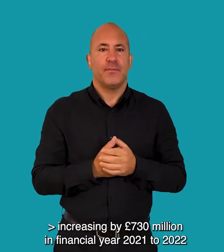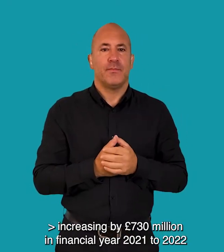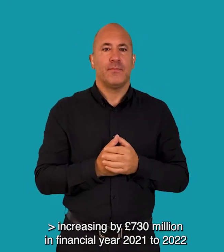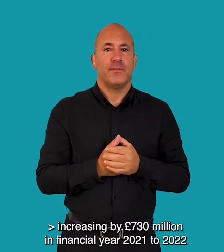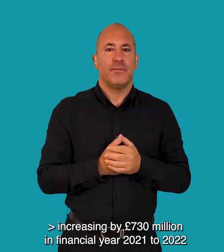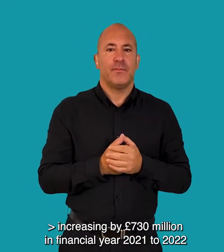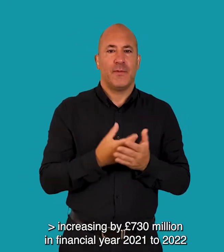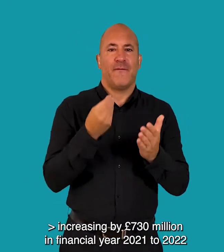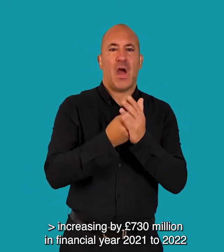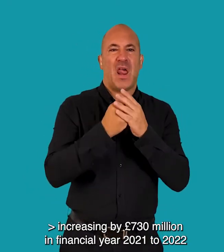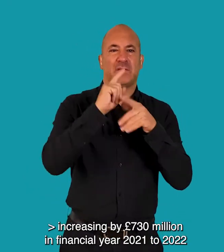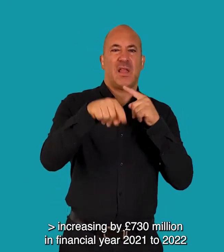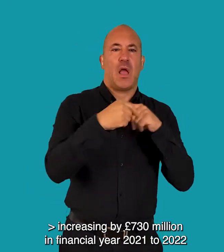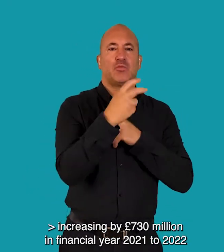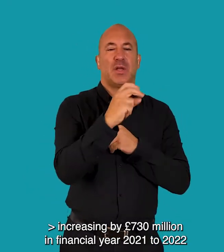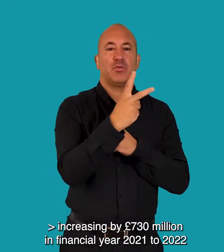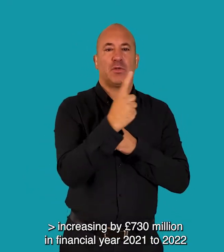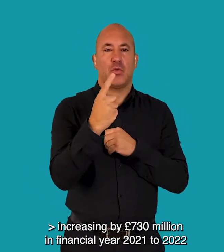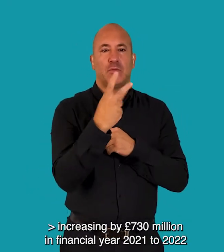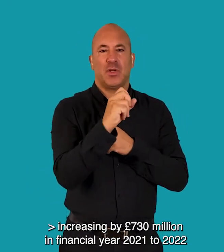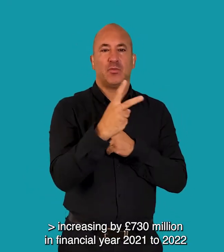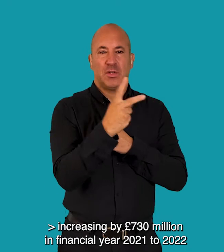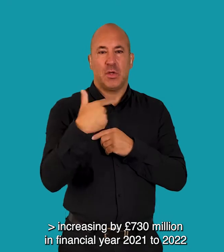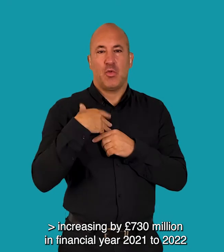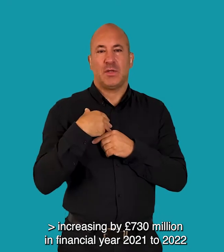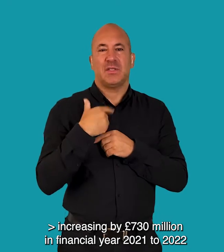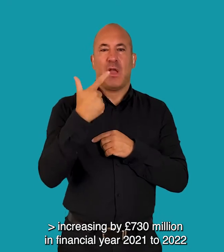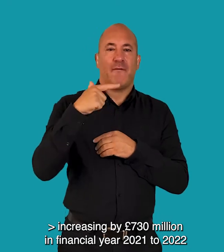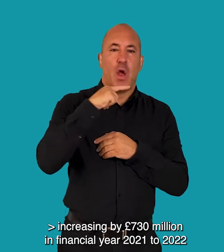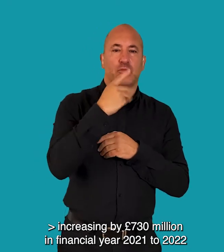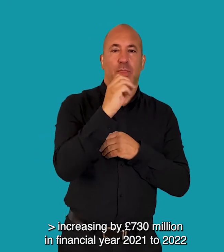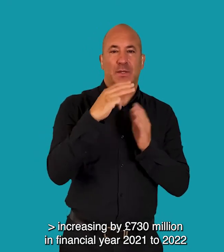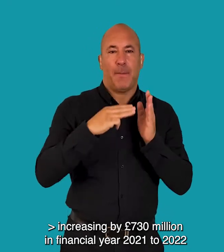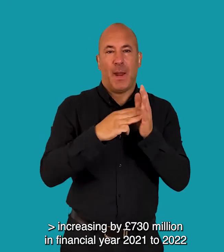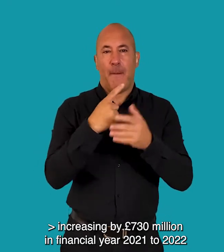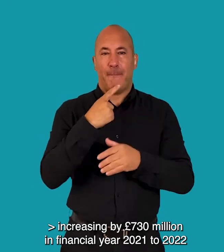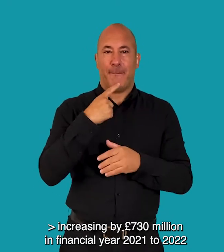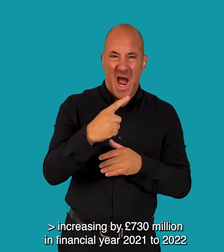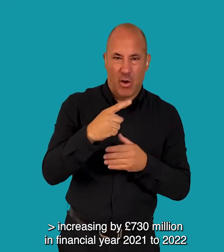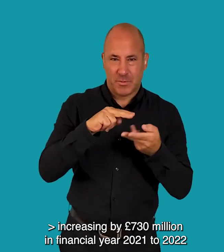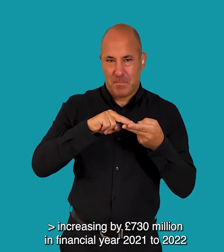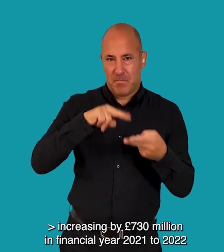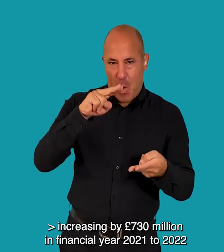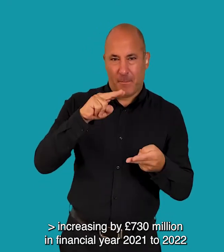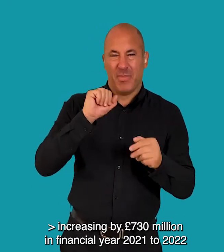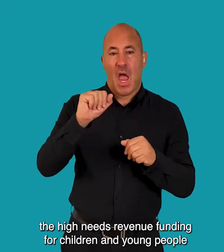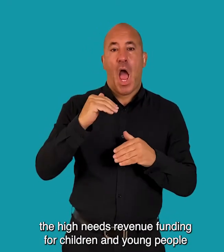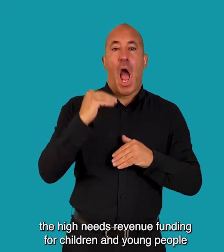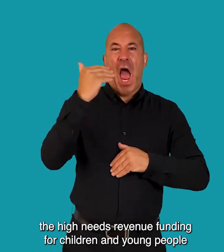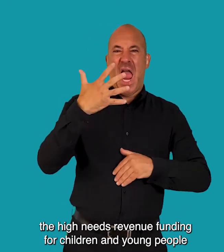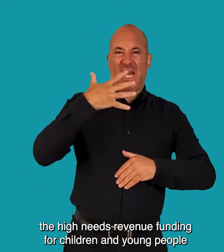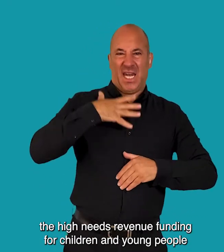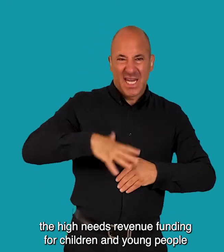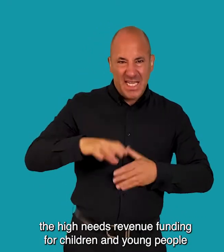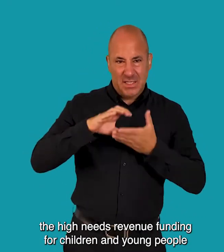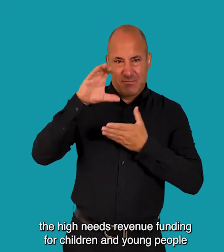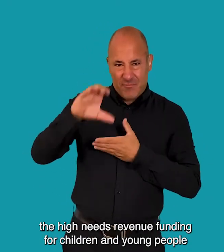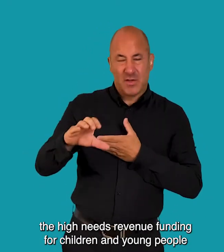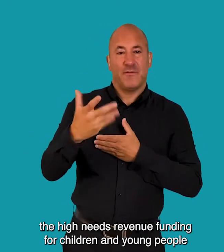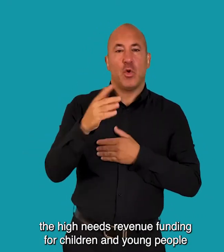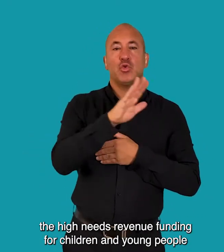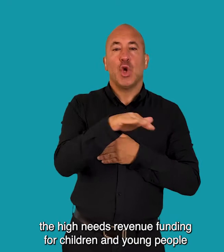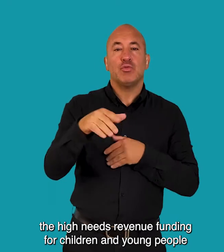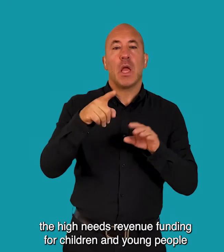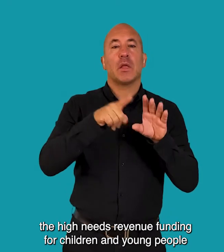£730 million in financial year 2021-22 The high-needs revenue